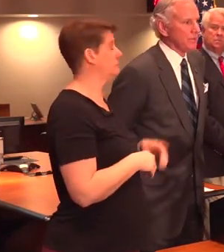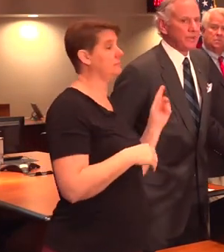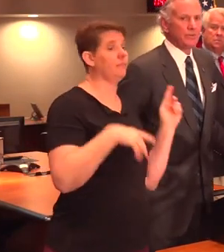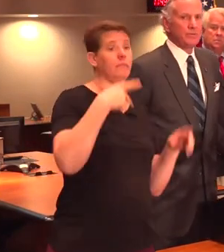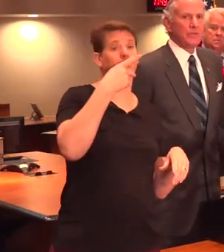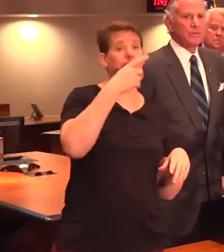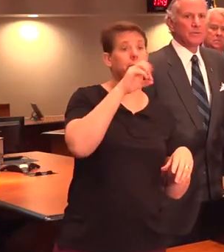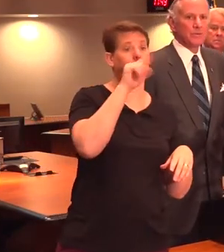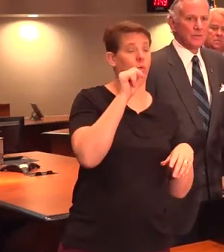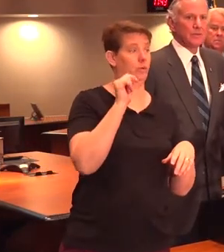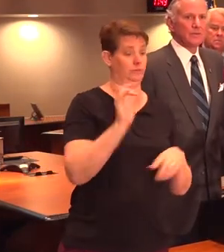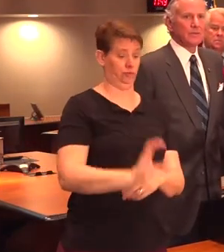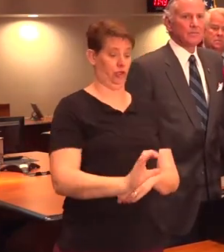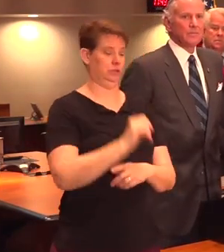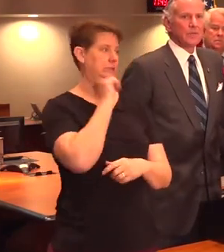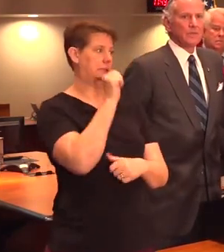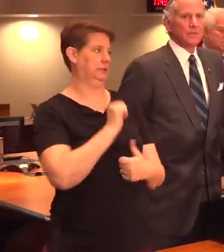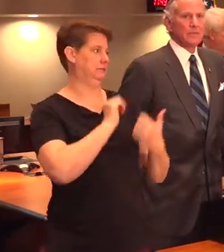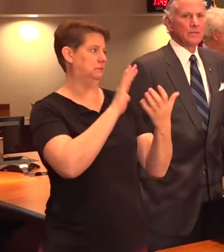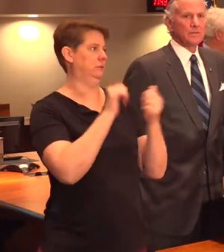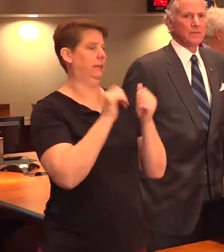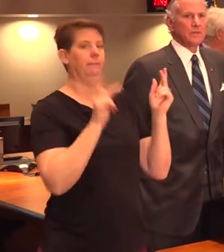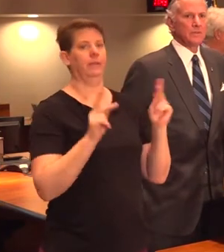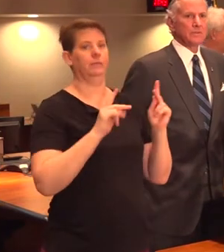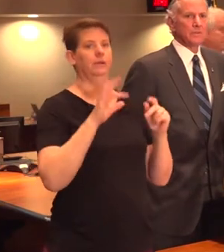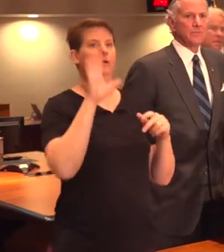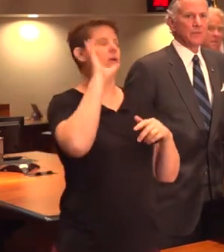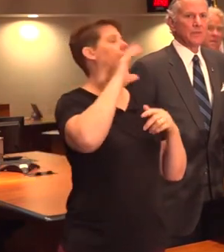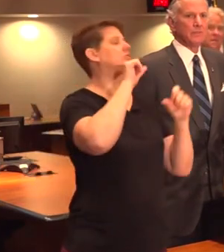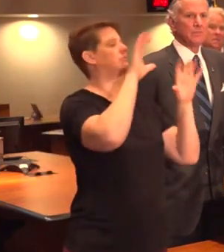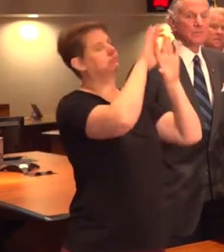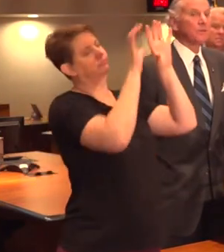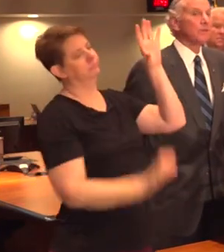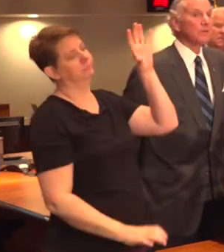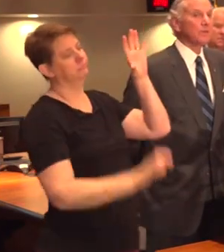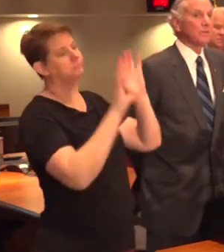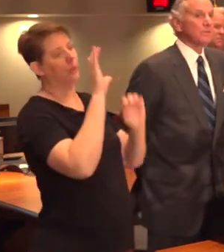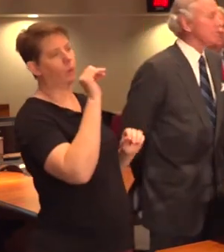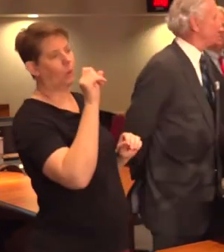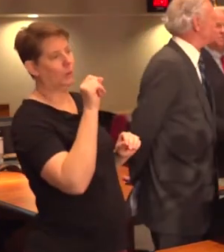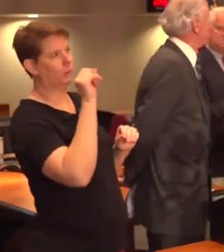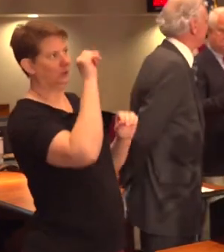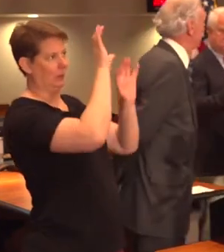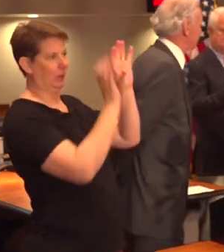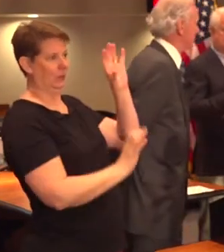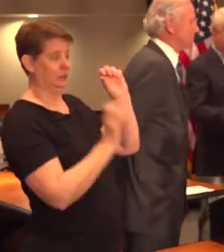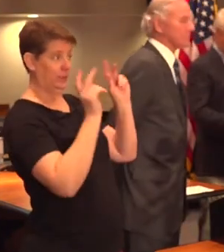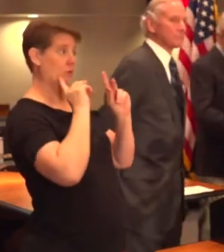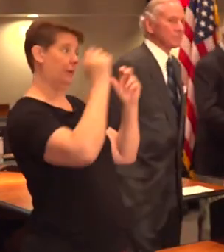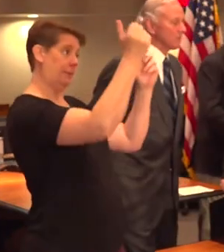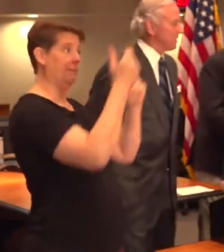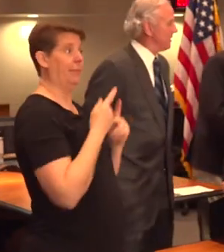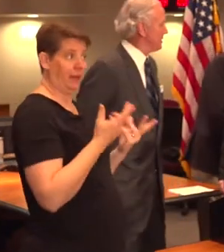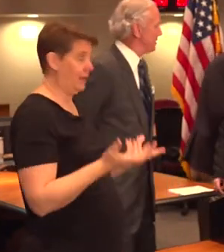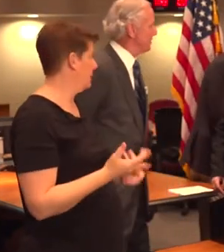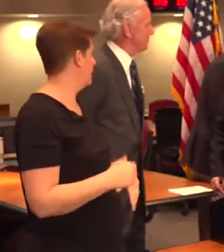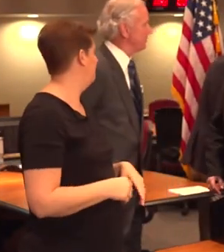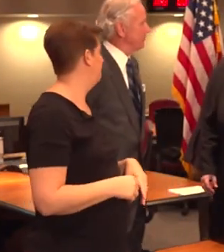Charleston doesn't deal with people. Well, I just mean the coastline, that's what I was wanting to say. The coastline is when people are coming back in.